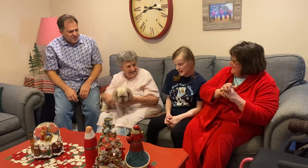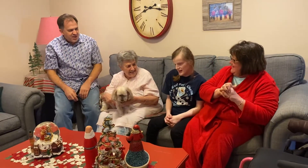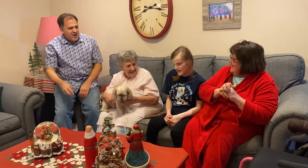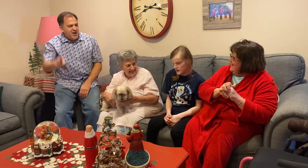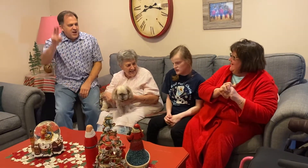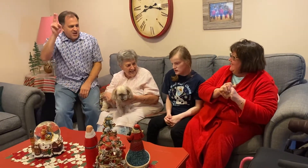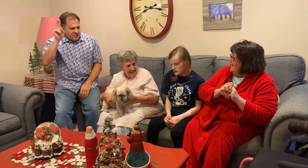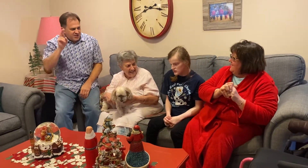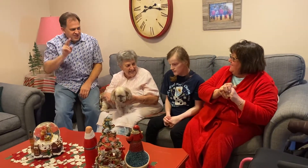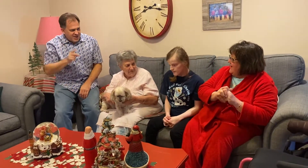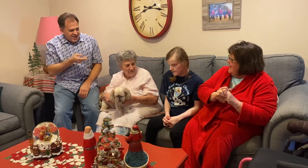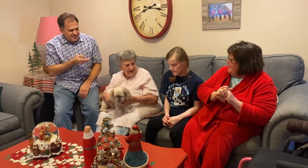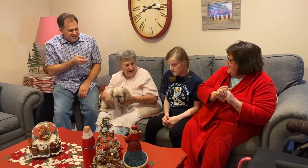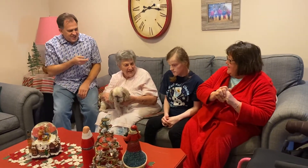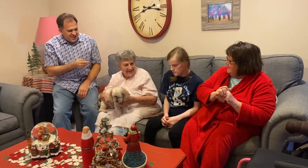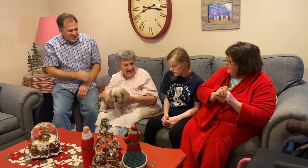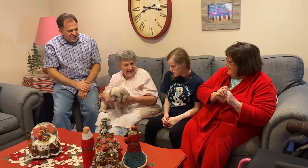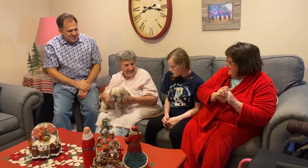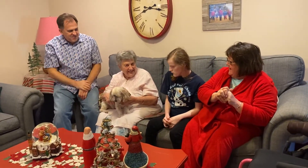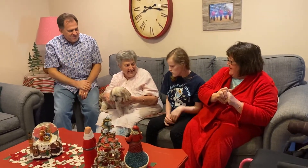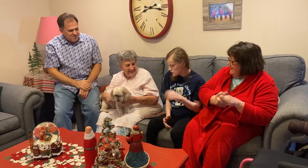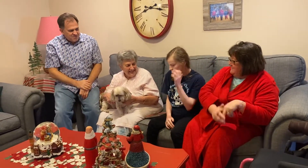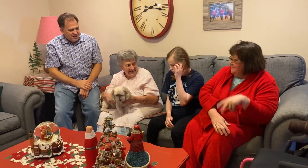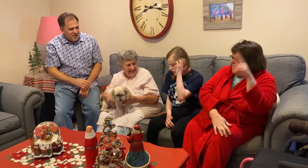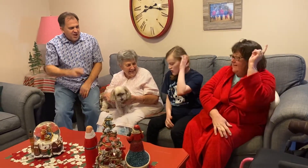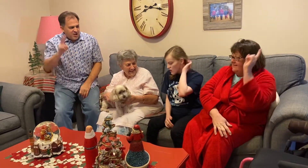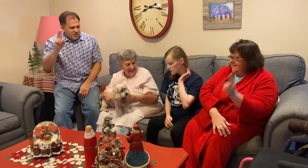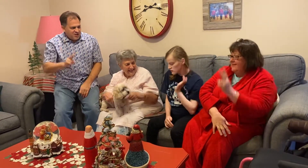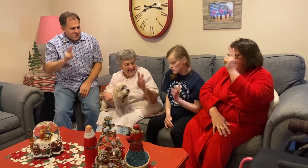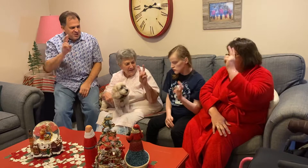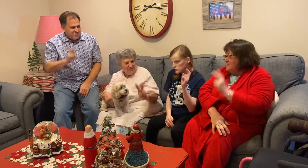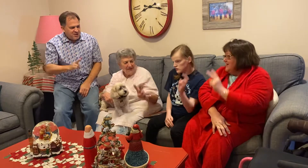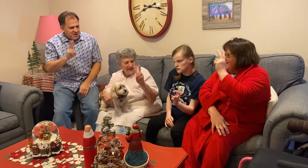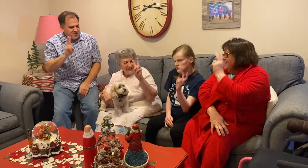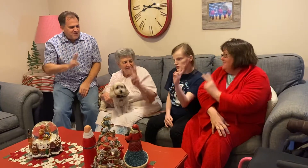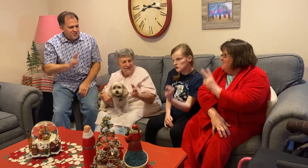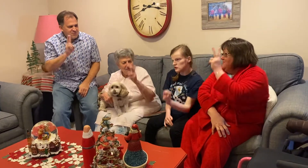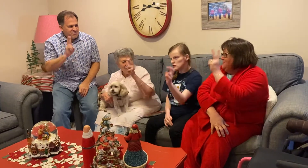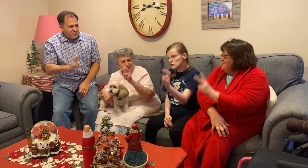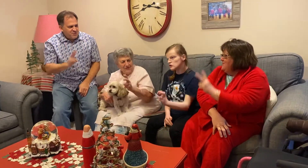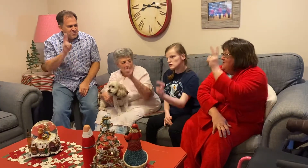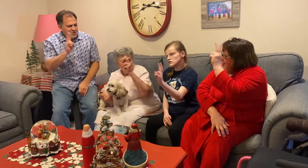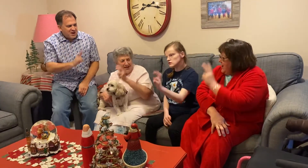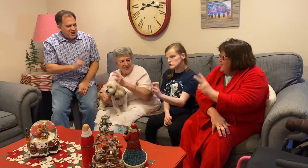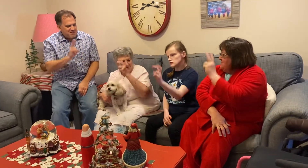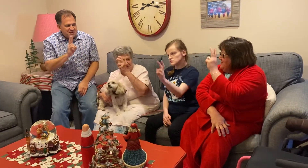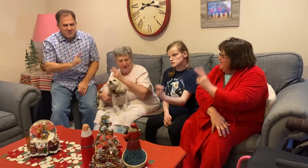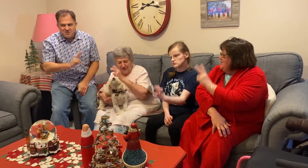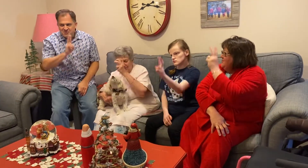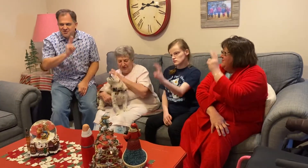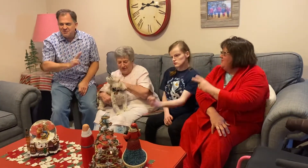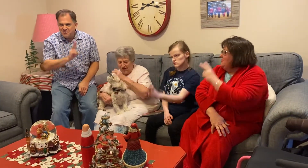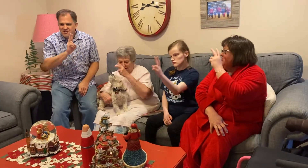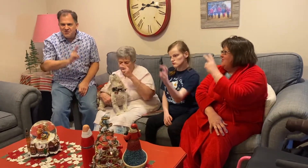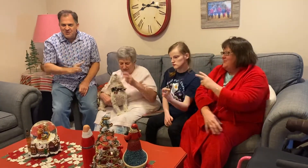The very next day, little bunny foo-foo, hopping through the forest,